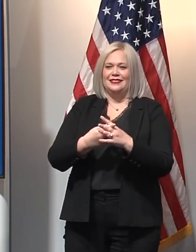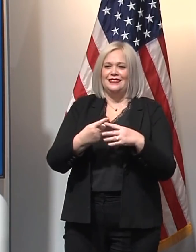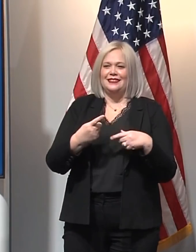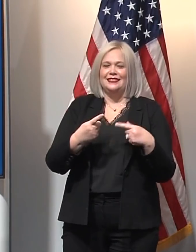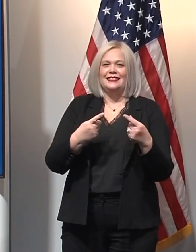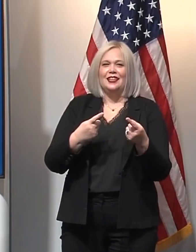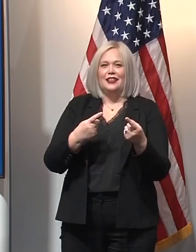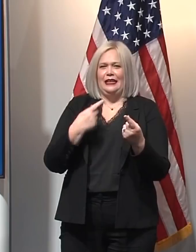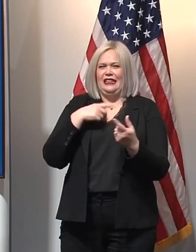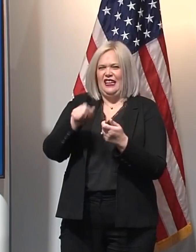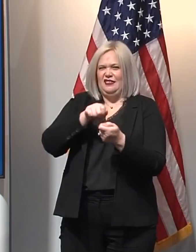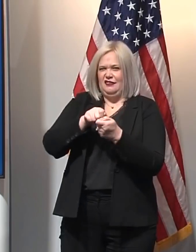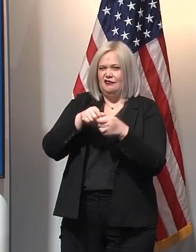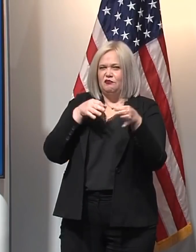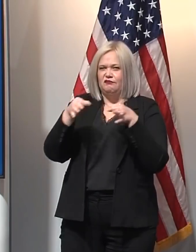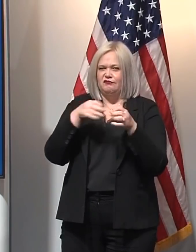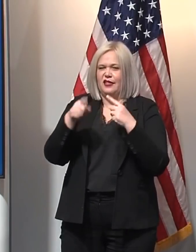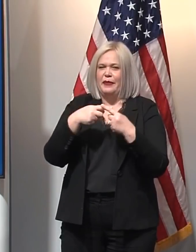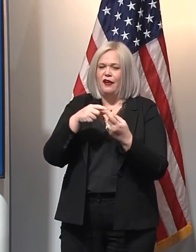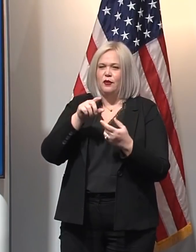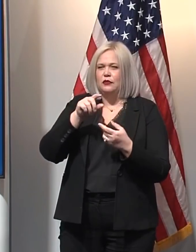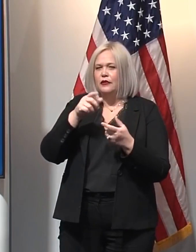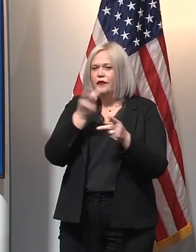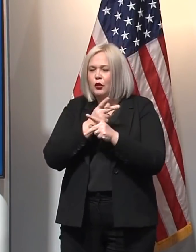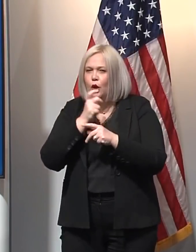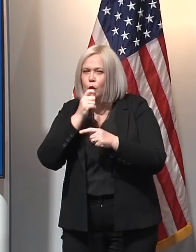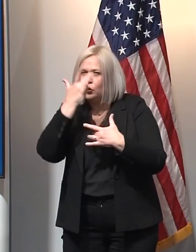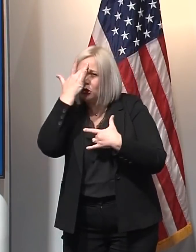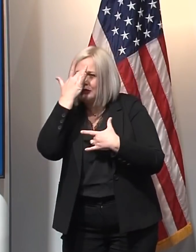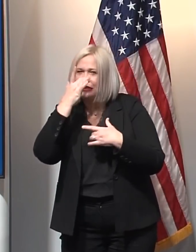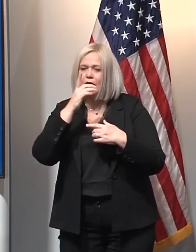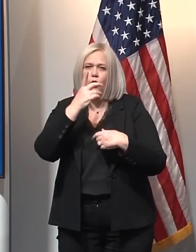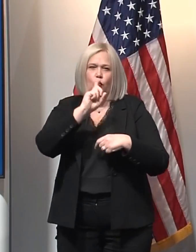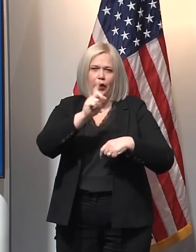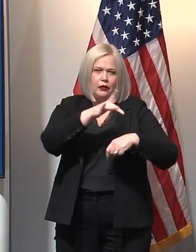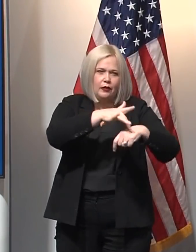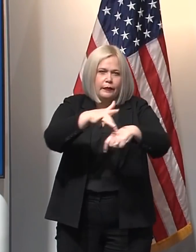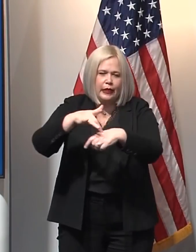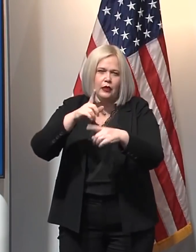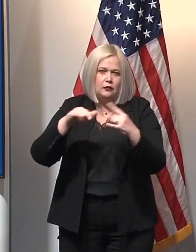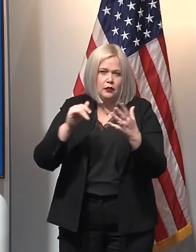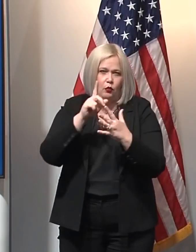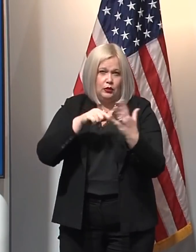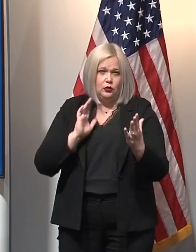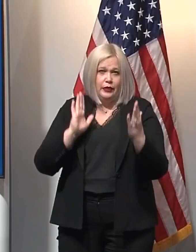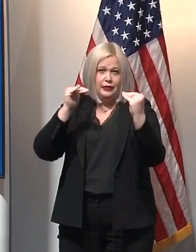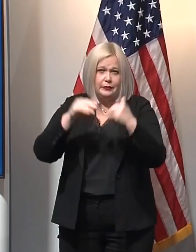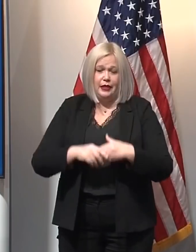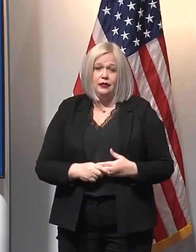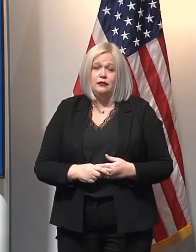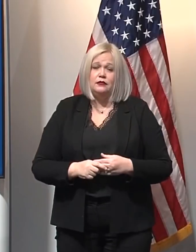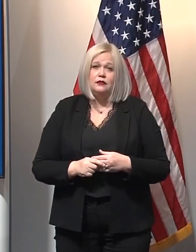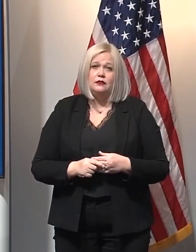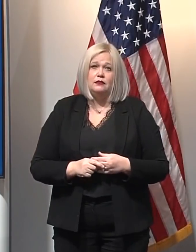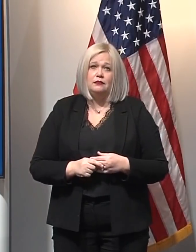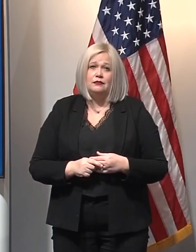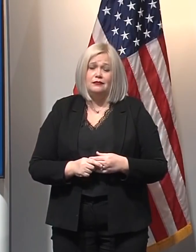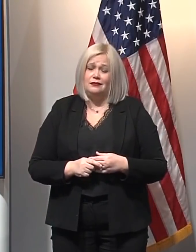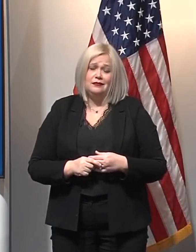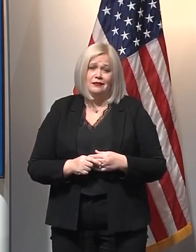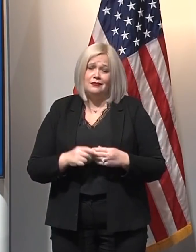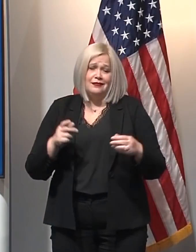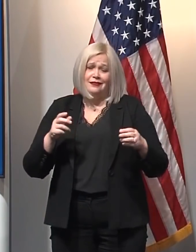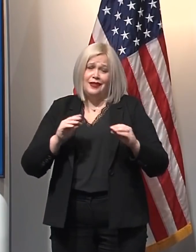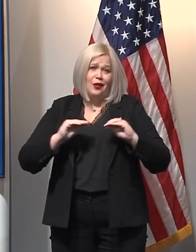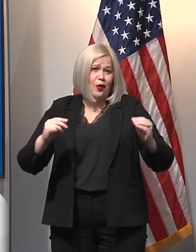parts of your question about the tracing and what we're seeing and what we expect. No one wants to go back, take steps